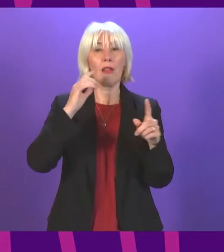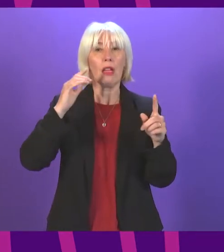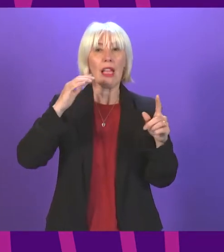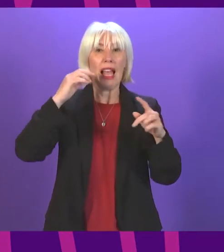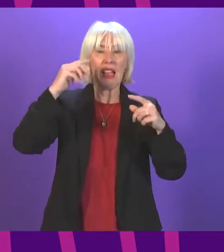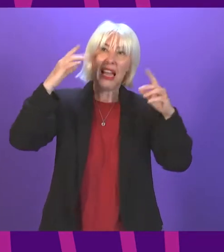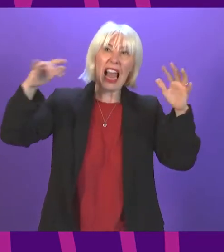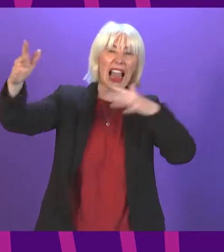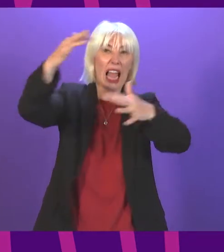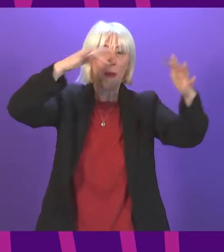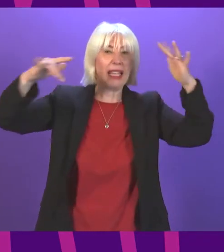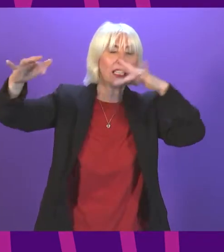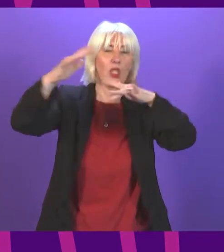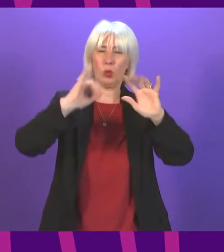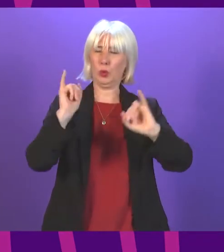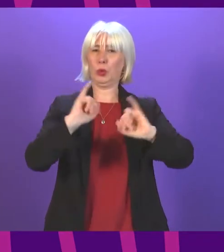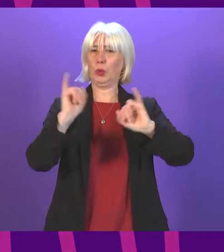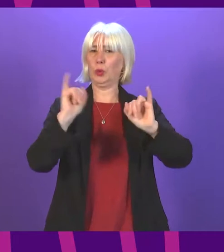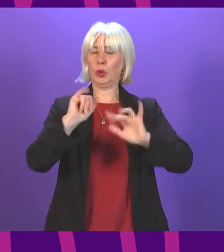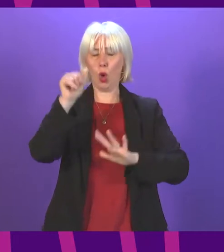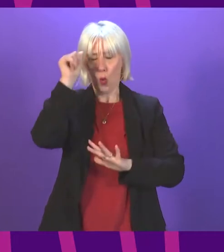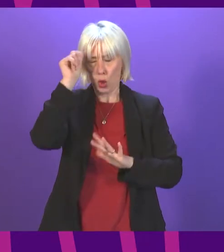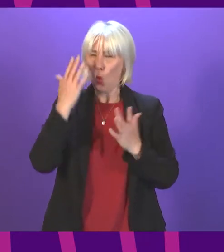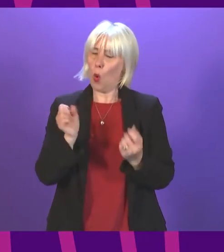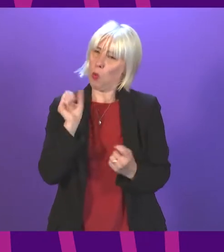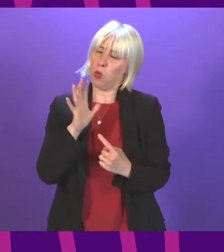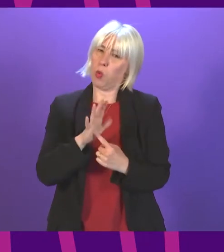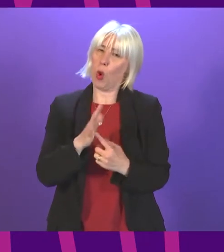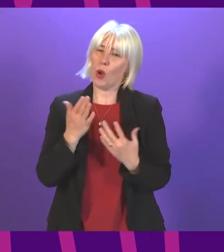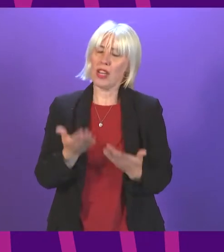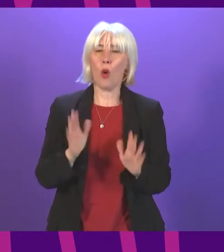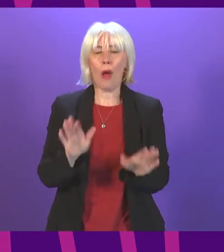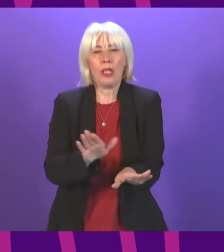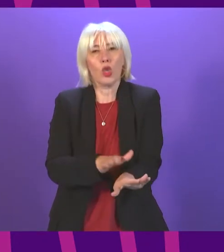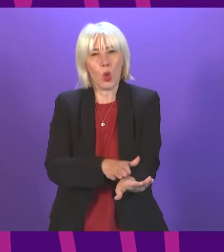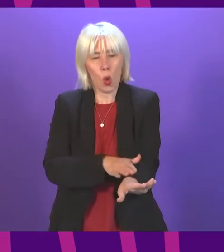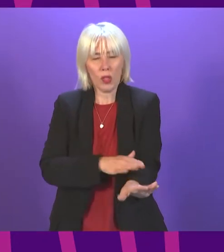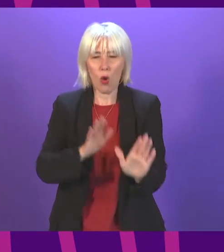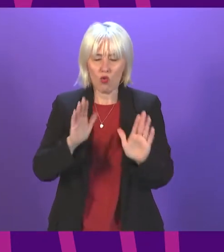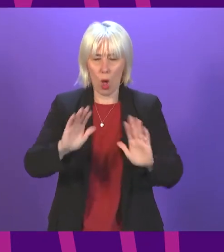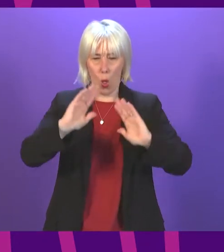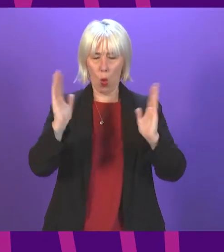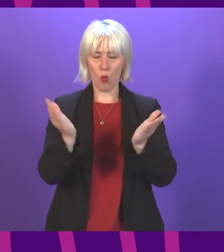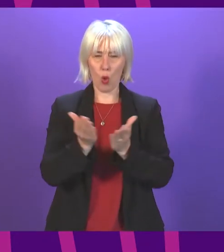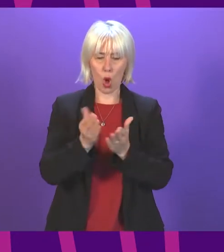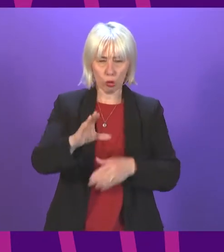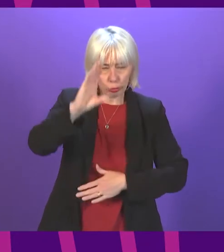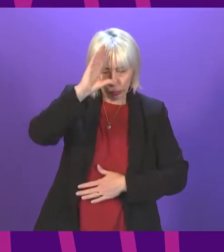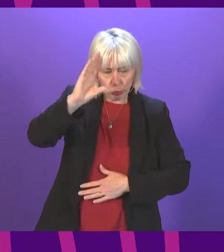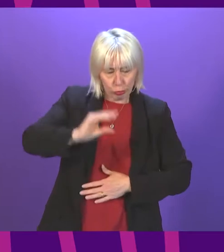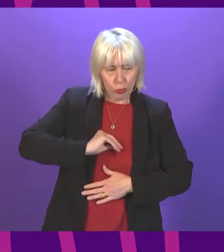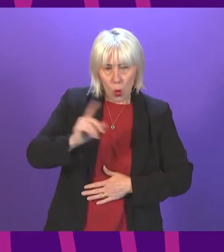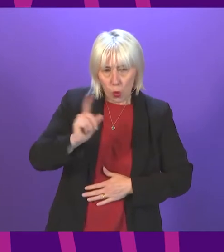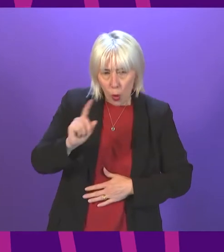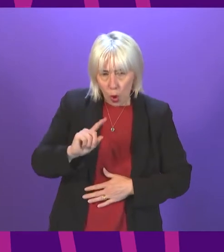HAS NEVER BEEN A MORE PIVOTAL TIME TO SLOW DOWN AND LISTEN TO THE NEEDS OF THE WORLD AROUND US AND TO